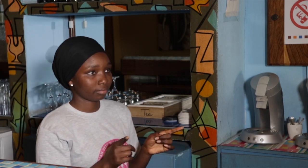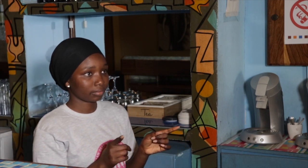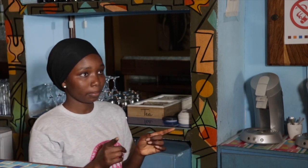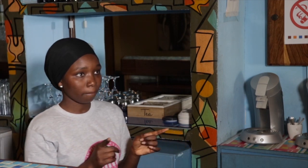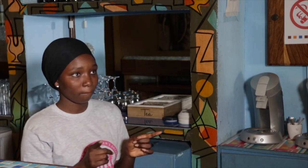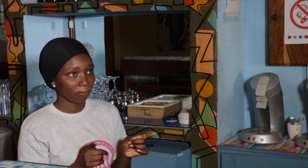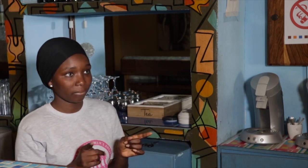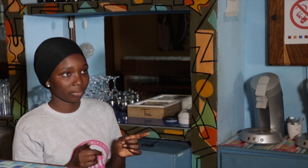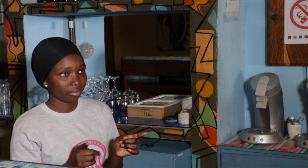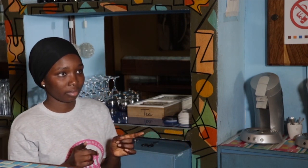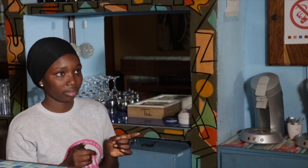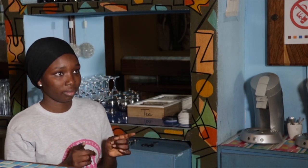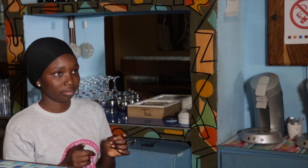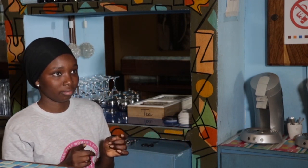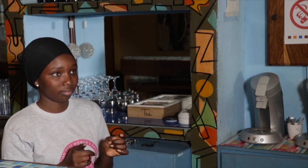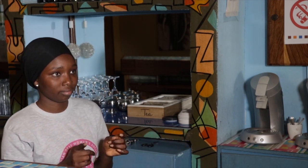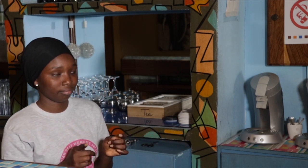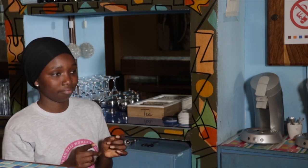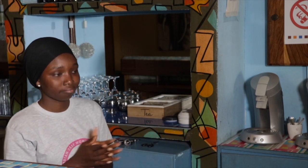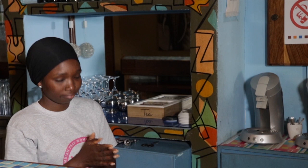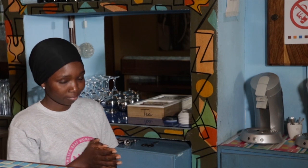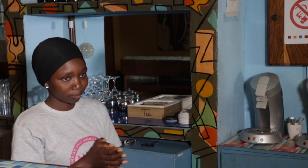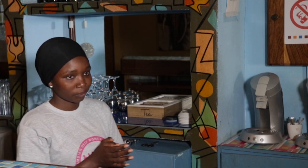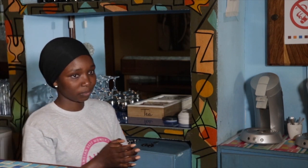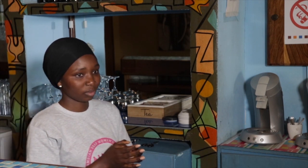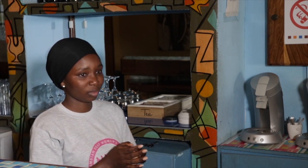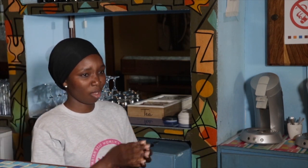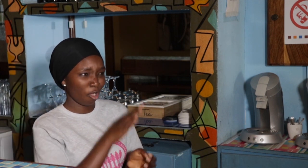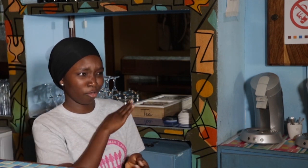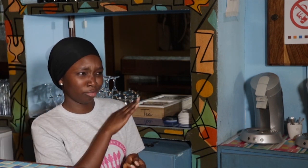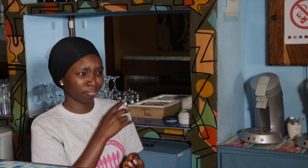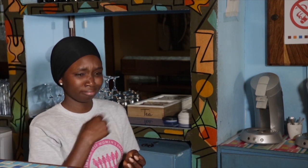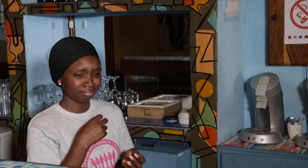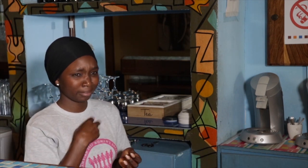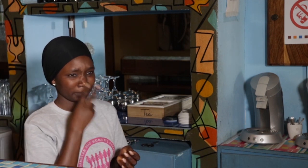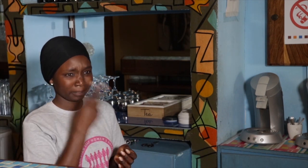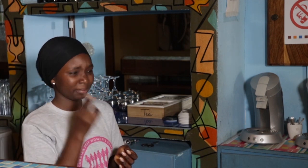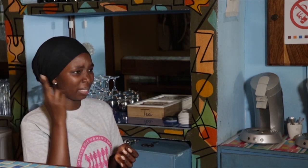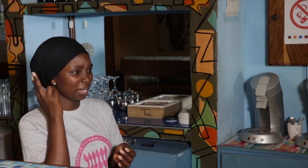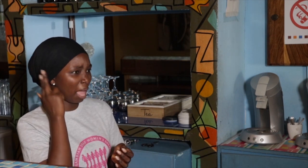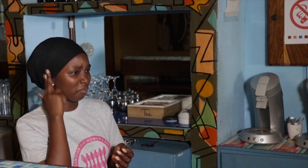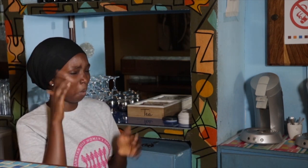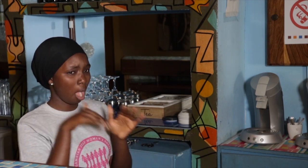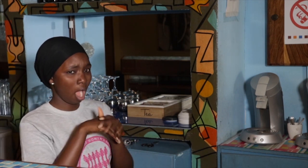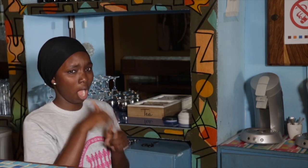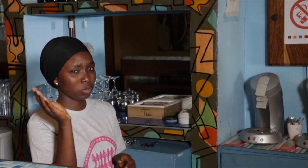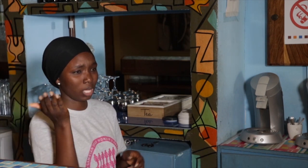But when I joined the Gambetta Women's Society, I feel to be part of a community that if I have something that is not